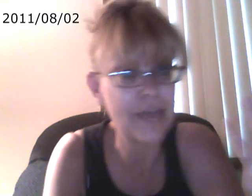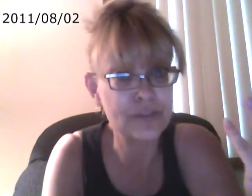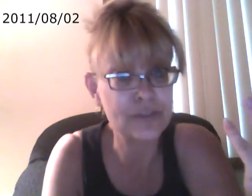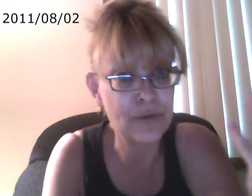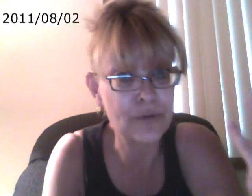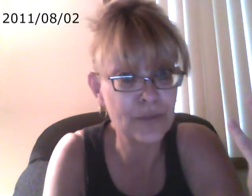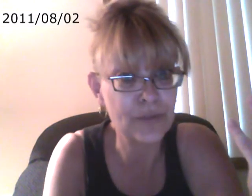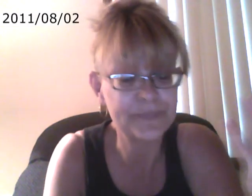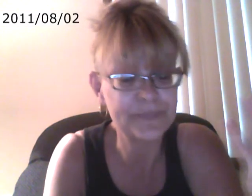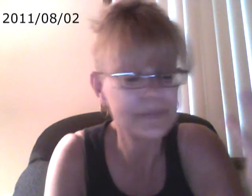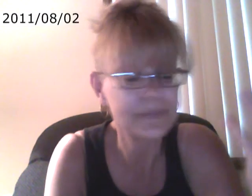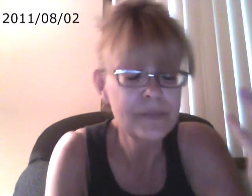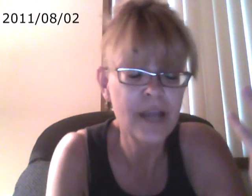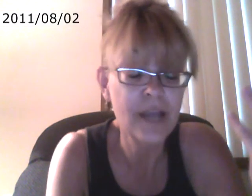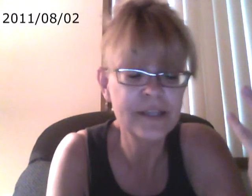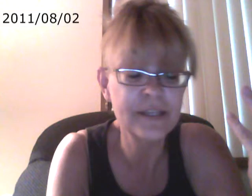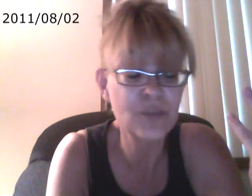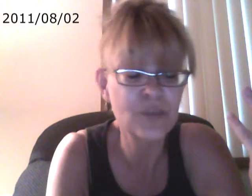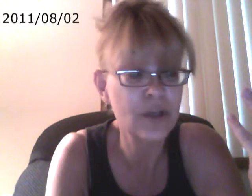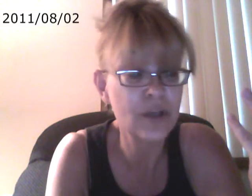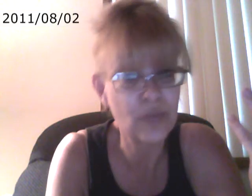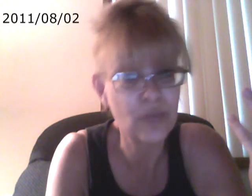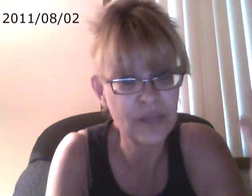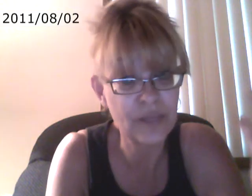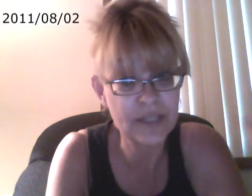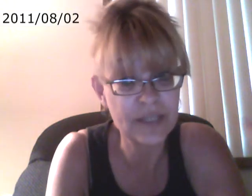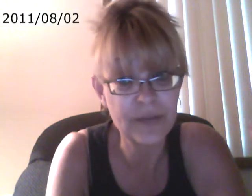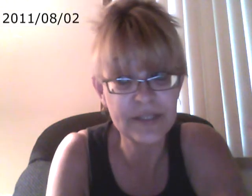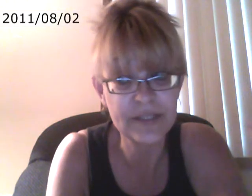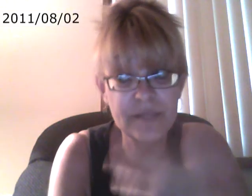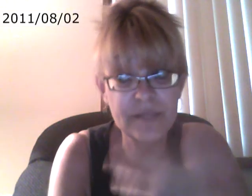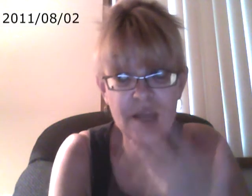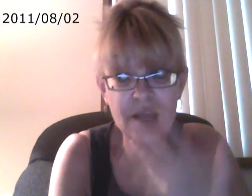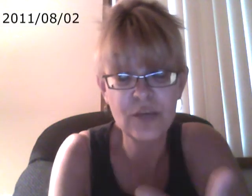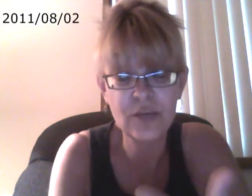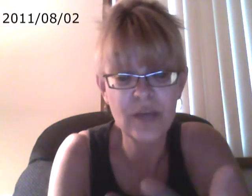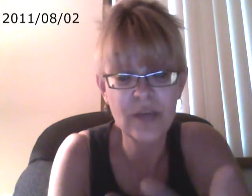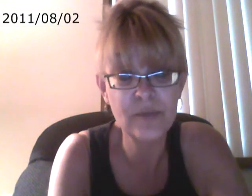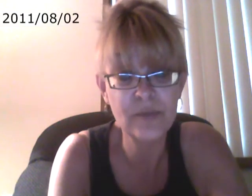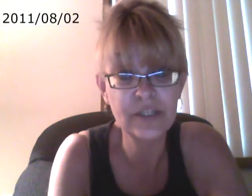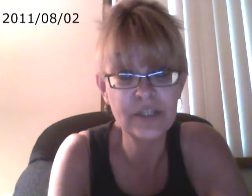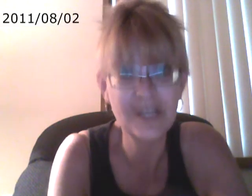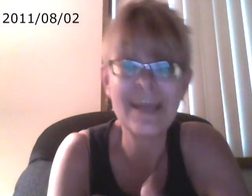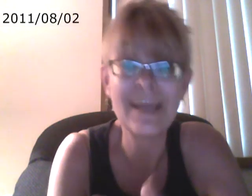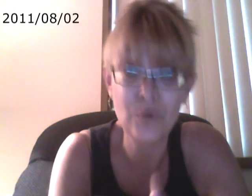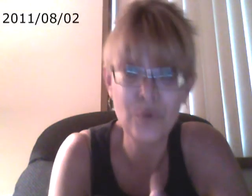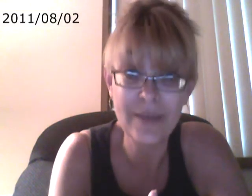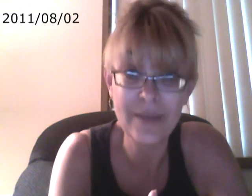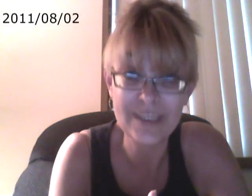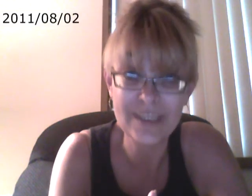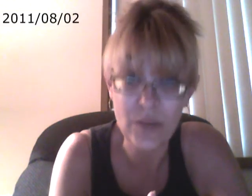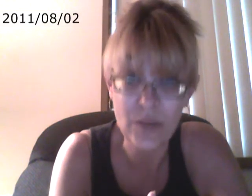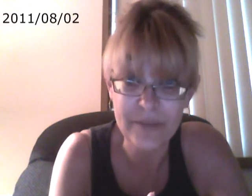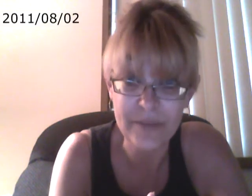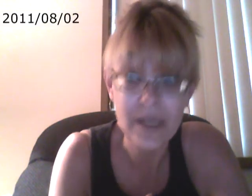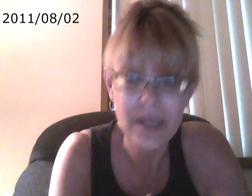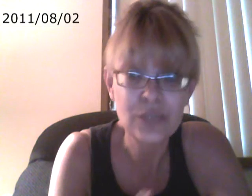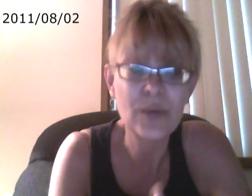to do all the work. I think it's wrong in the way that we set up our systems. I know what I'm really good at and programming isn't one of them. Doing web